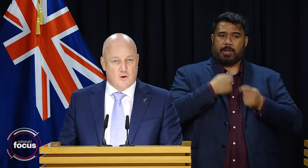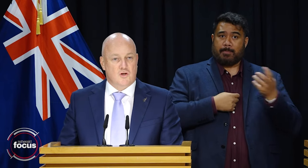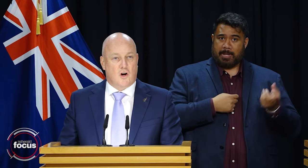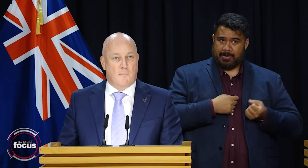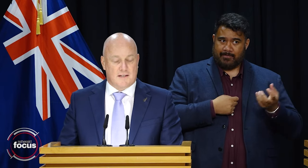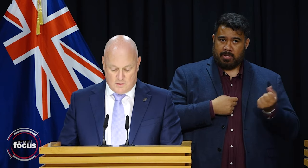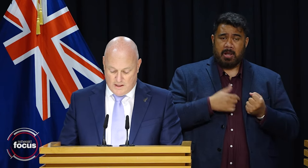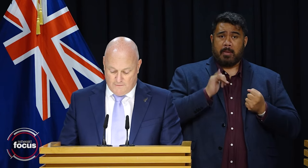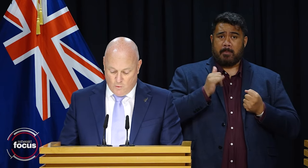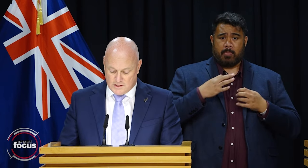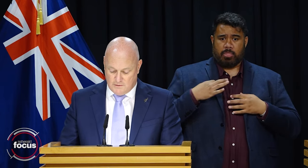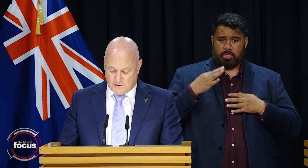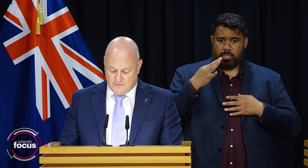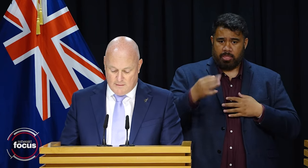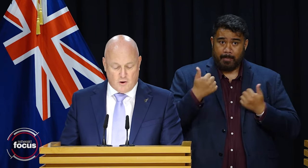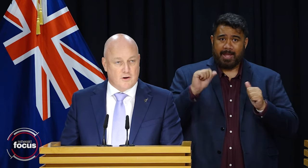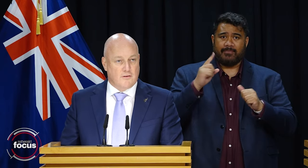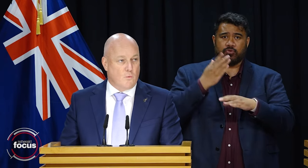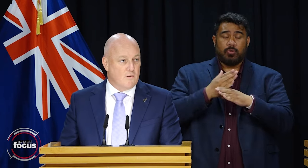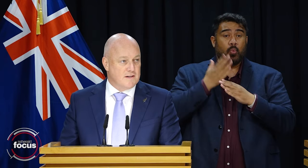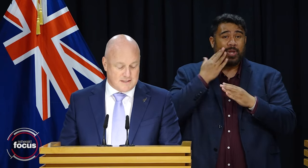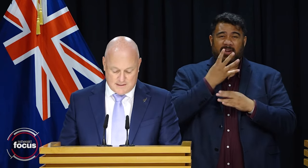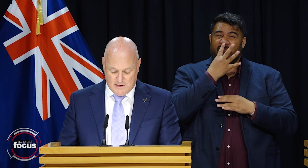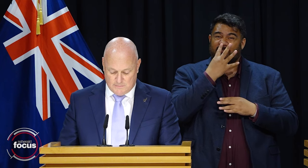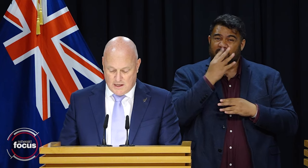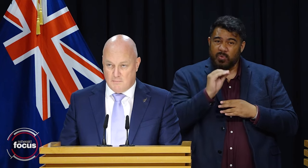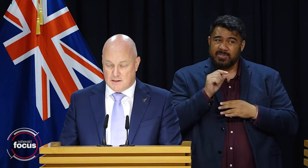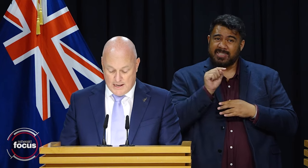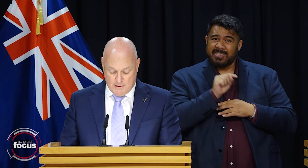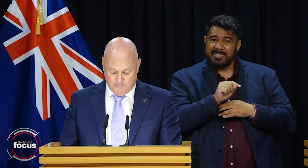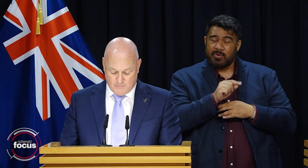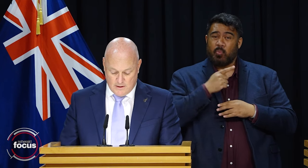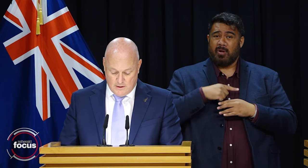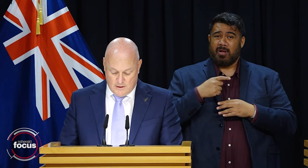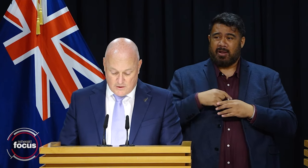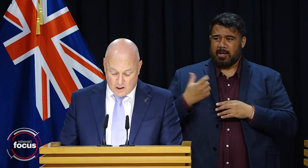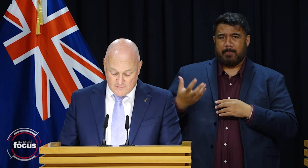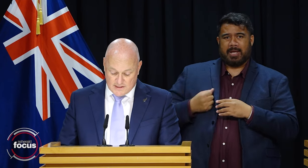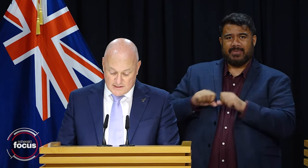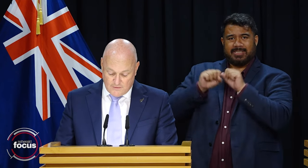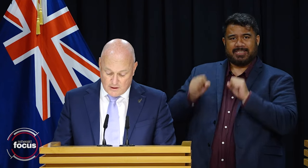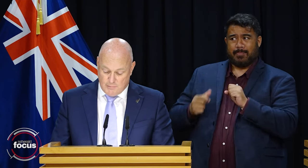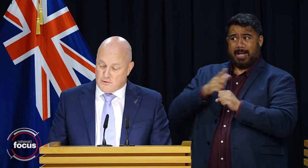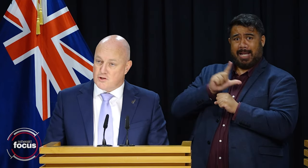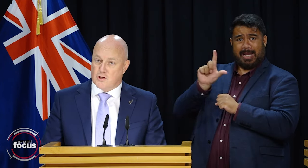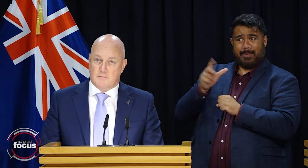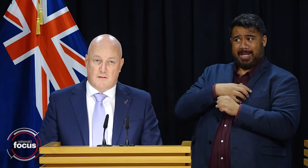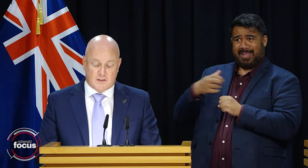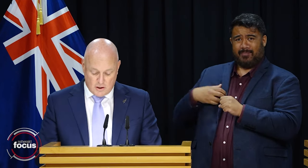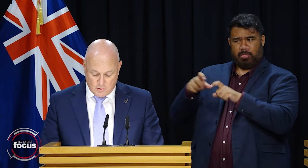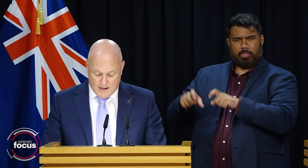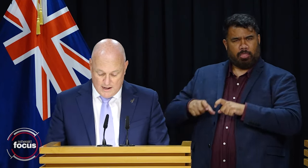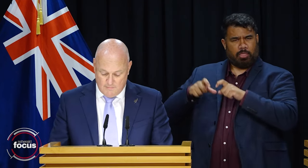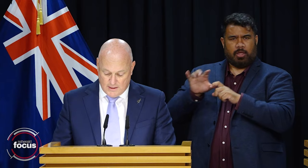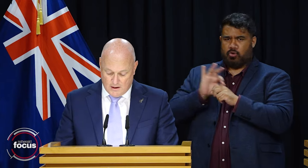not get their first job until they are 40 because of how broken the welfare system has become under Labour. So the cost of this is significant both in terms